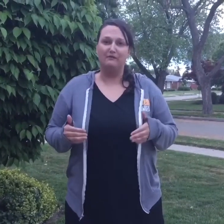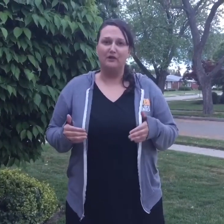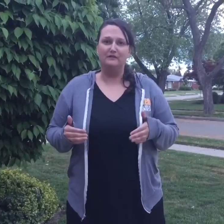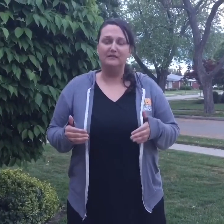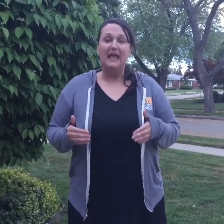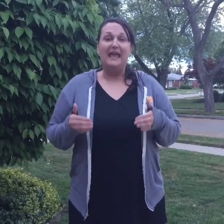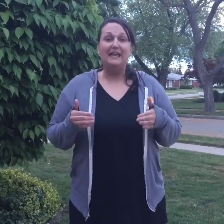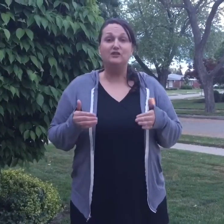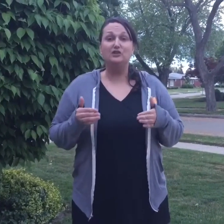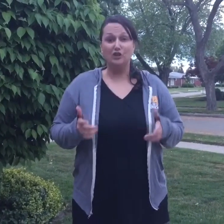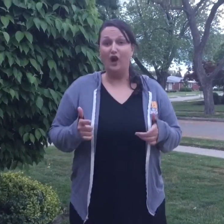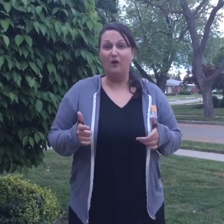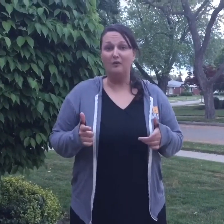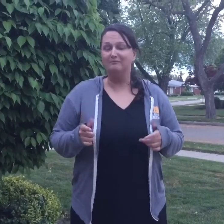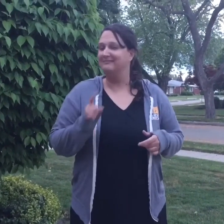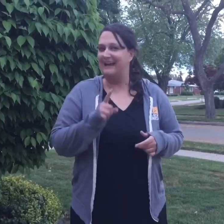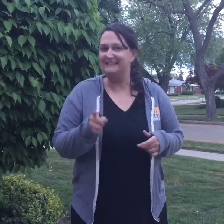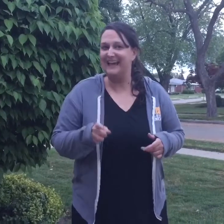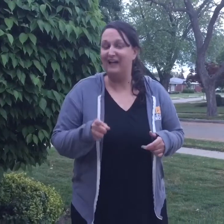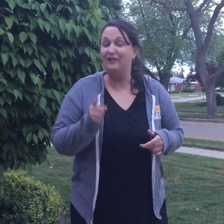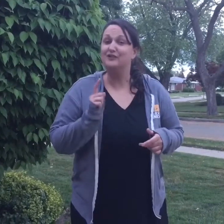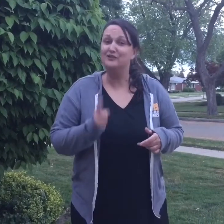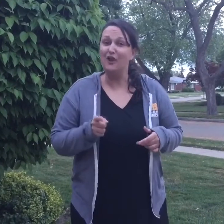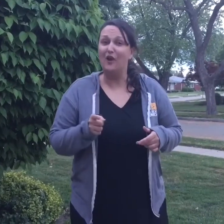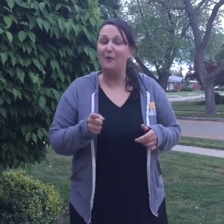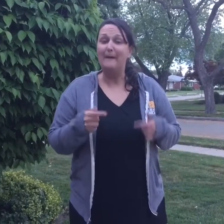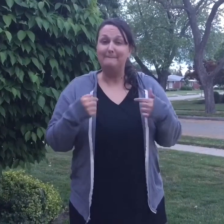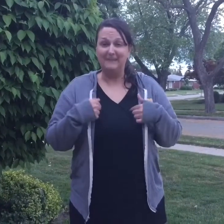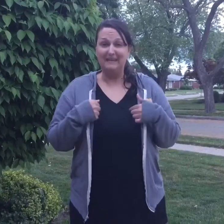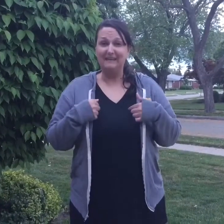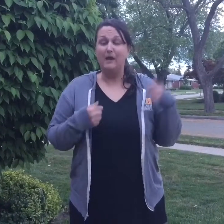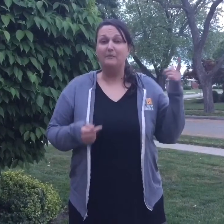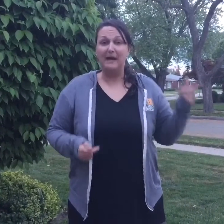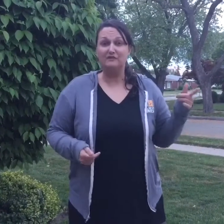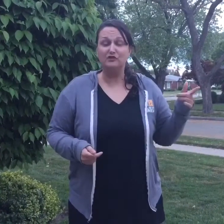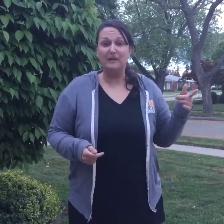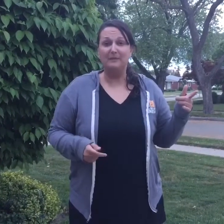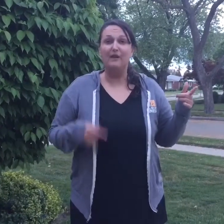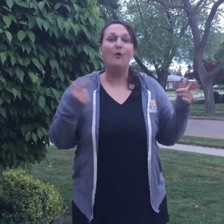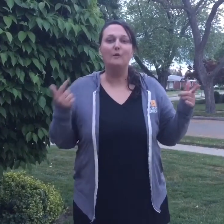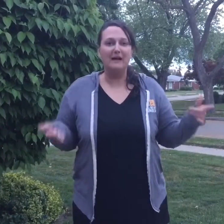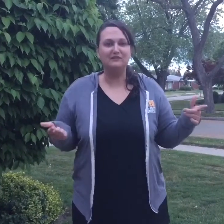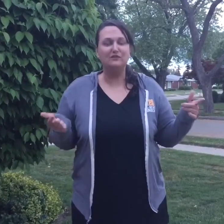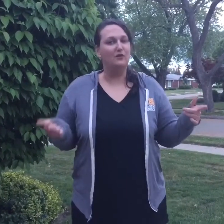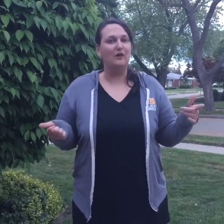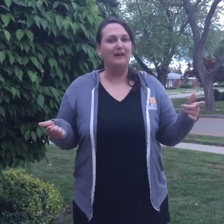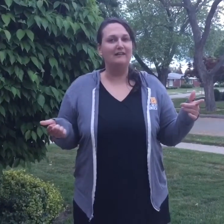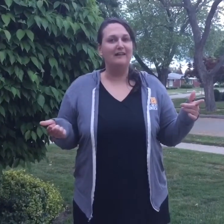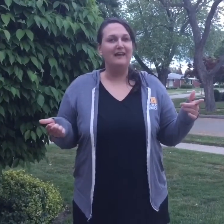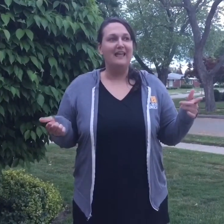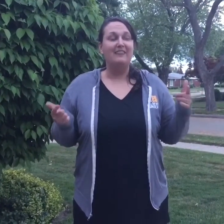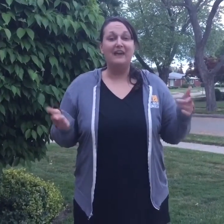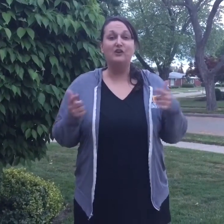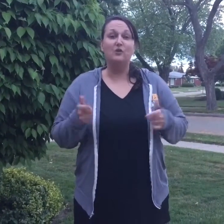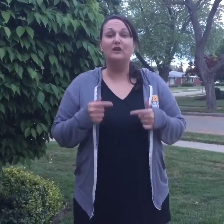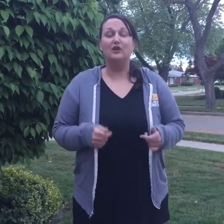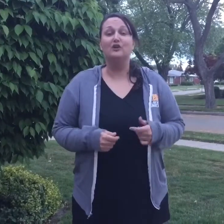verse and show, not tell, show me, Pastor Jamie, or Pastor Lauren, then you can earn